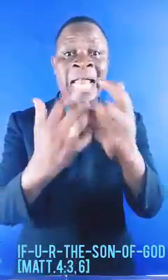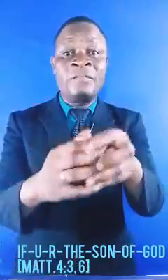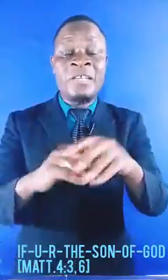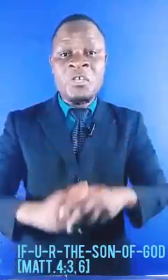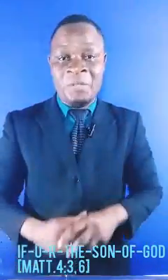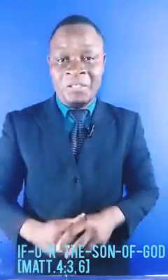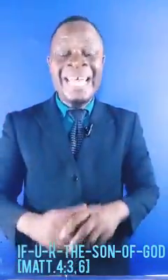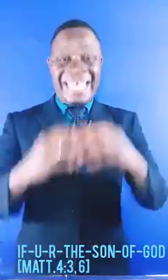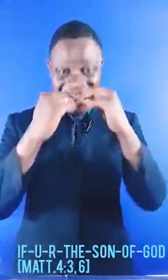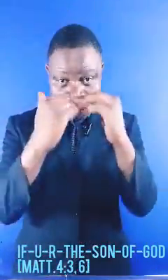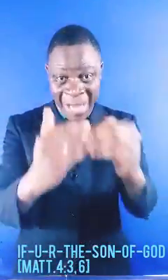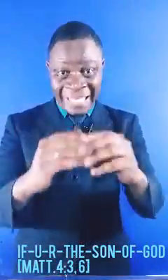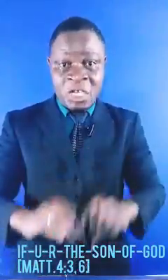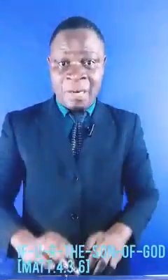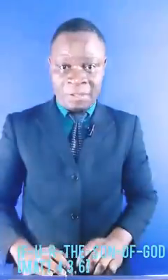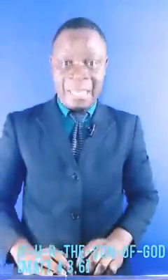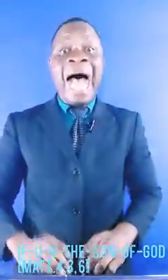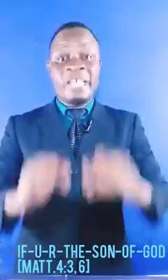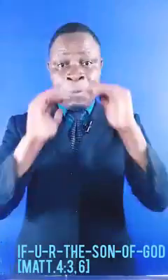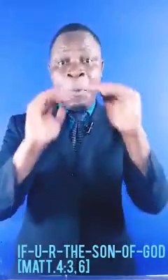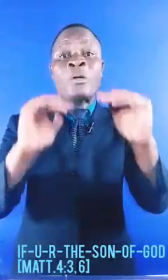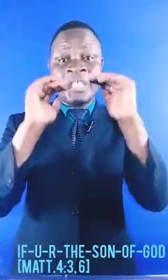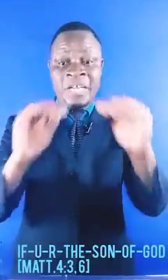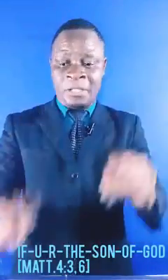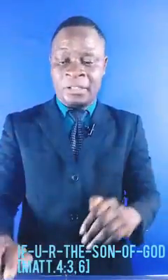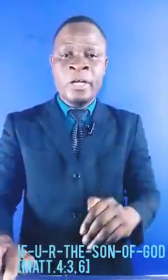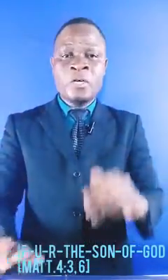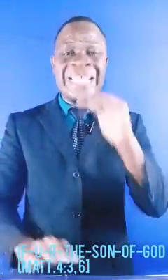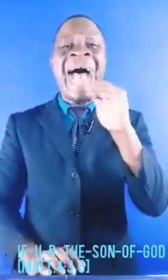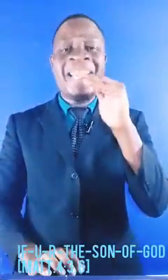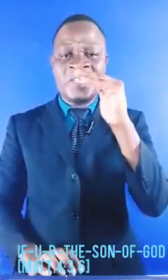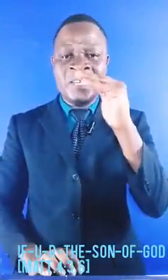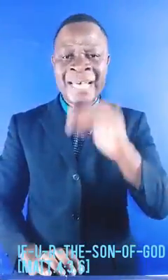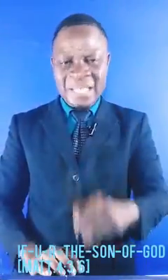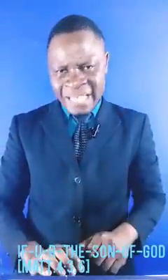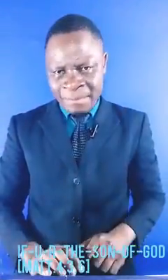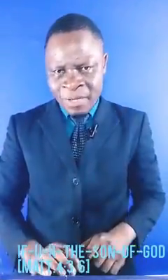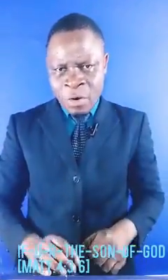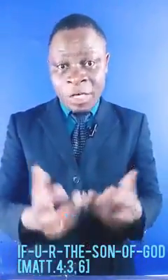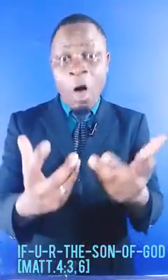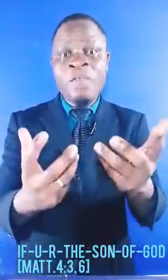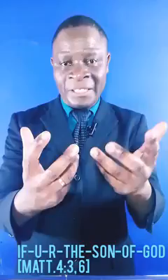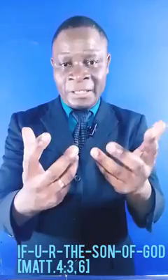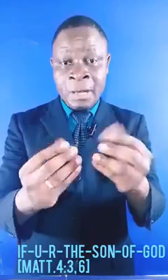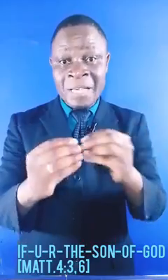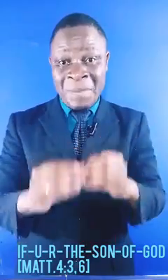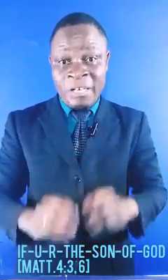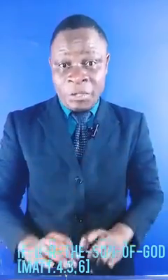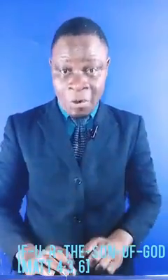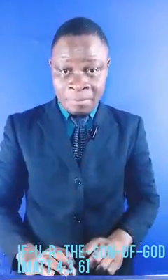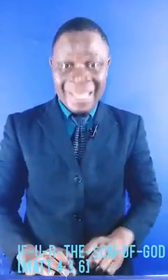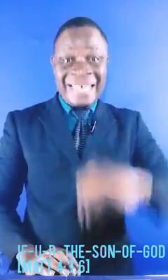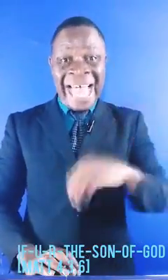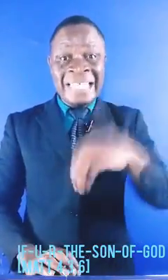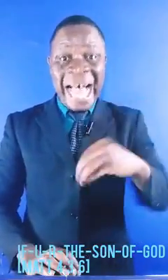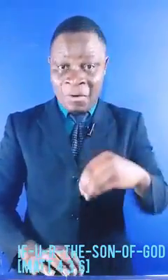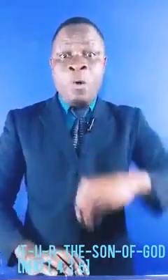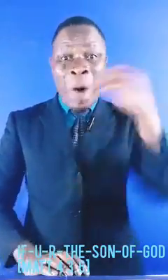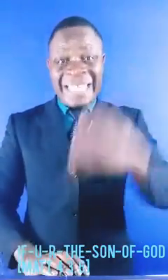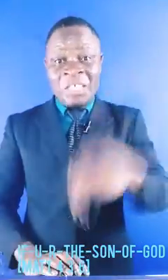He loved the Scriptures, He respected the Scriptures, and He put the Scriptures to the highest esteem, which all of us must begin to do. Right now, what the